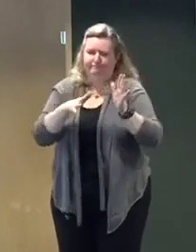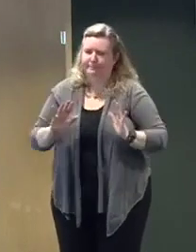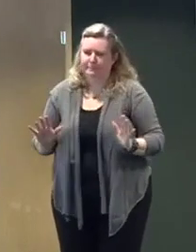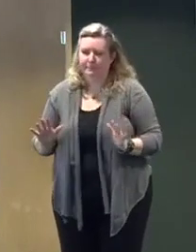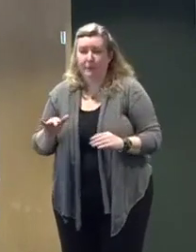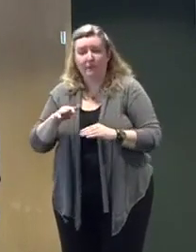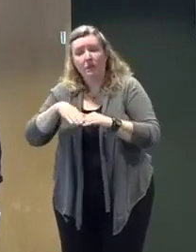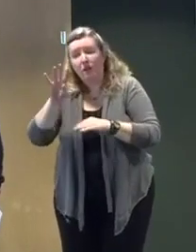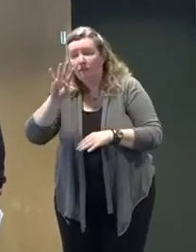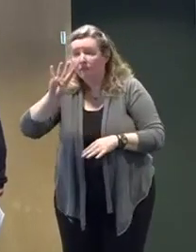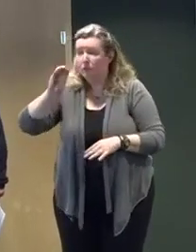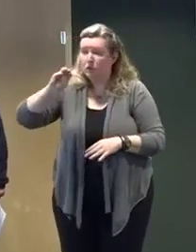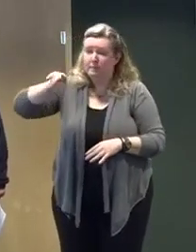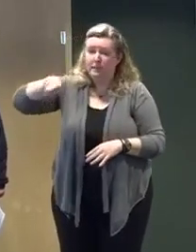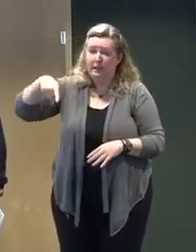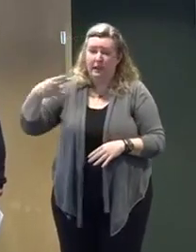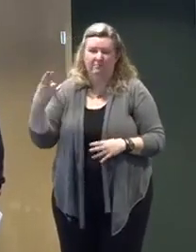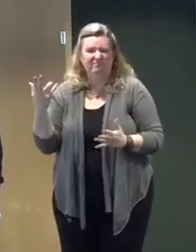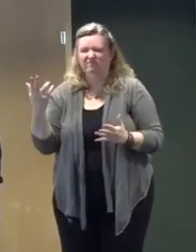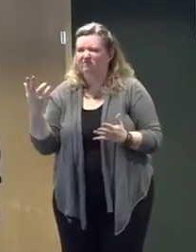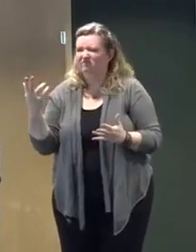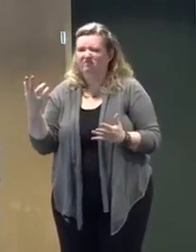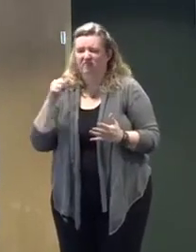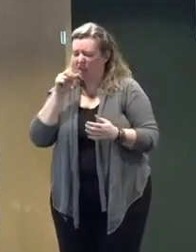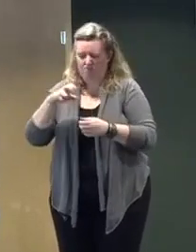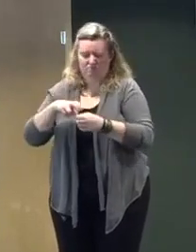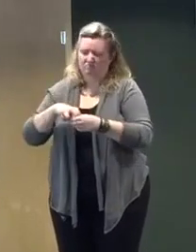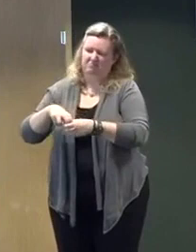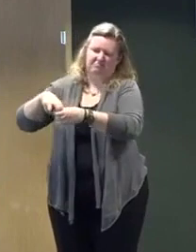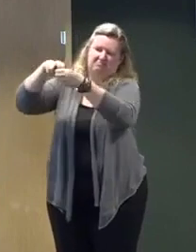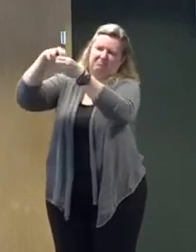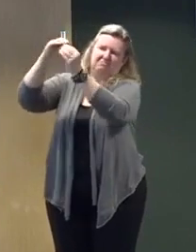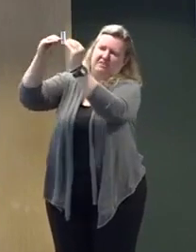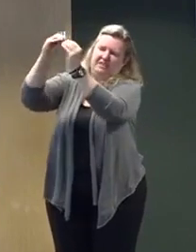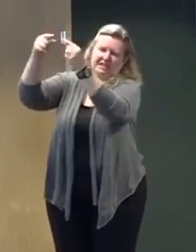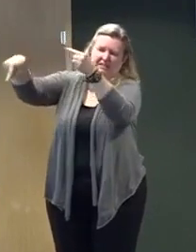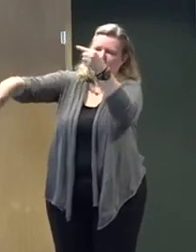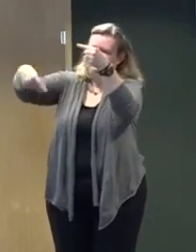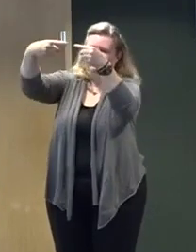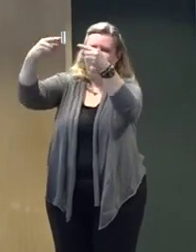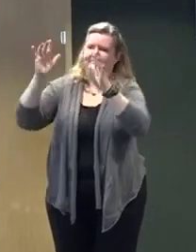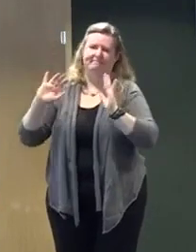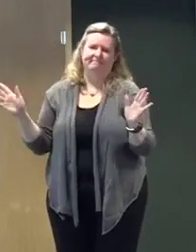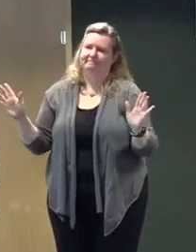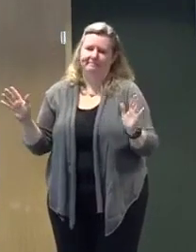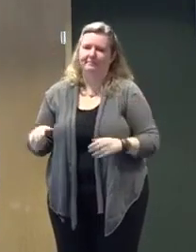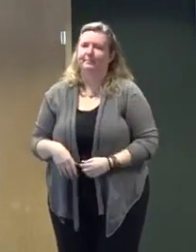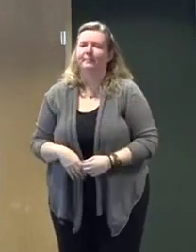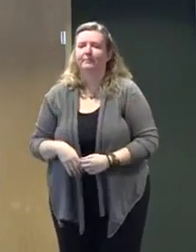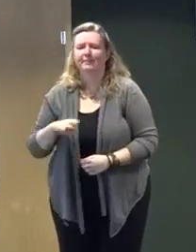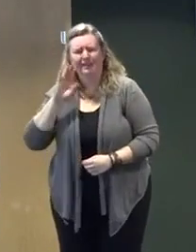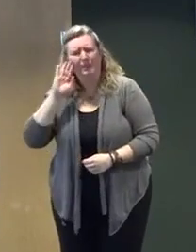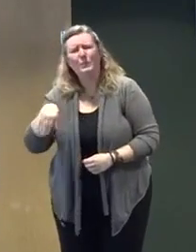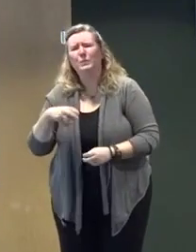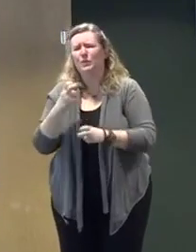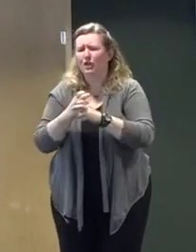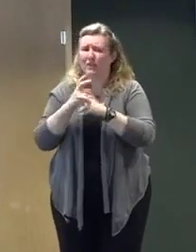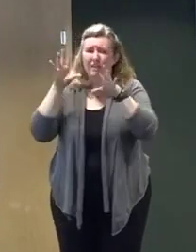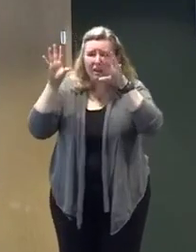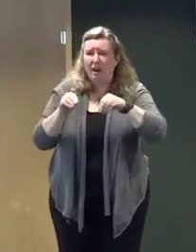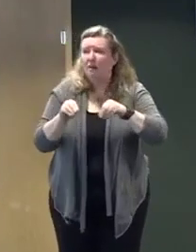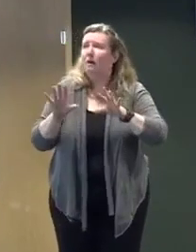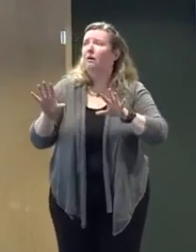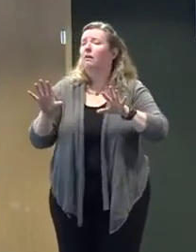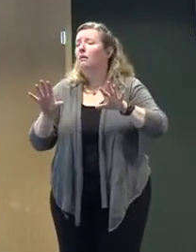they're not going up, nor should they. And as much as we want to get your power back on, that's putting their health and safety at risk.